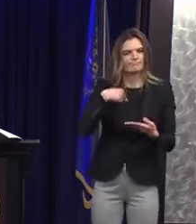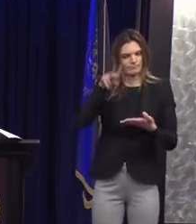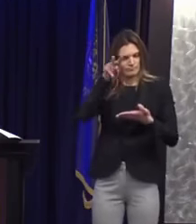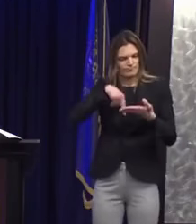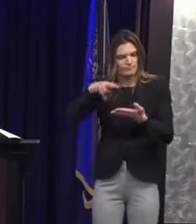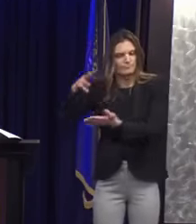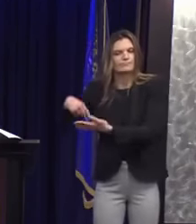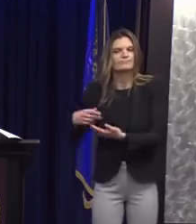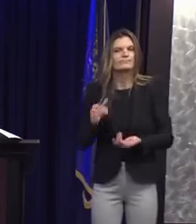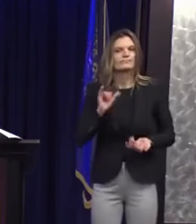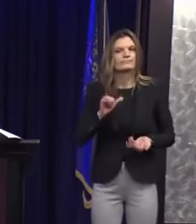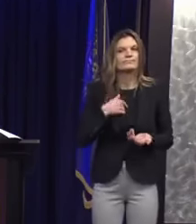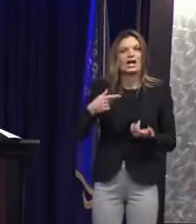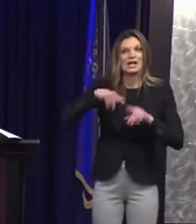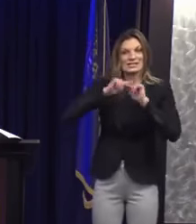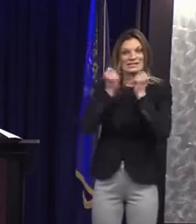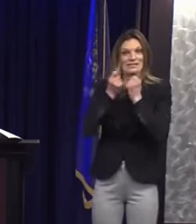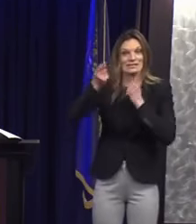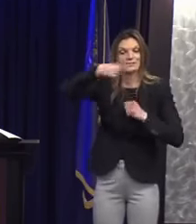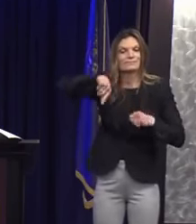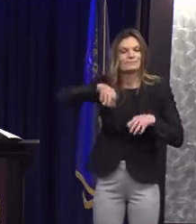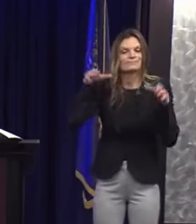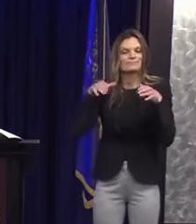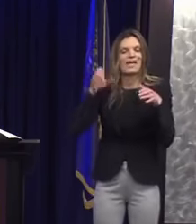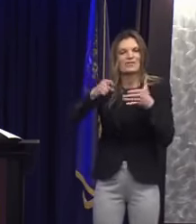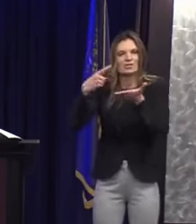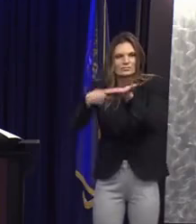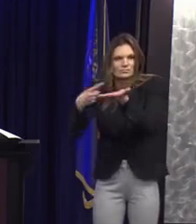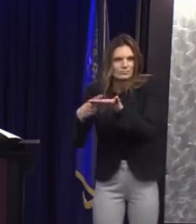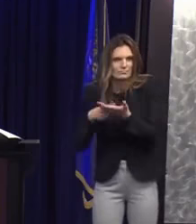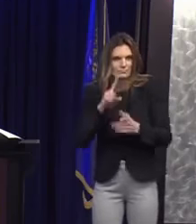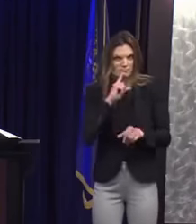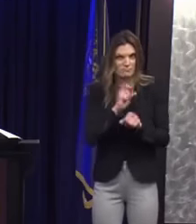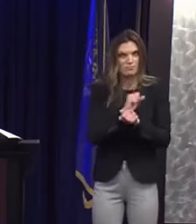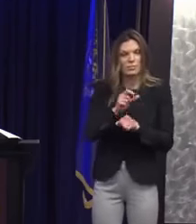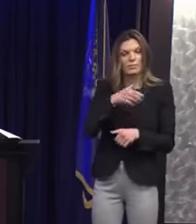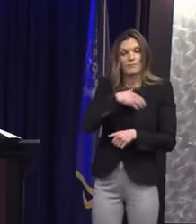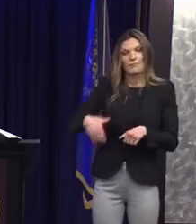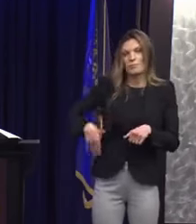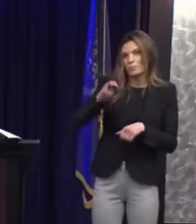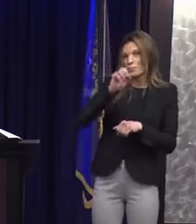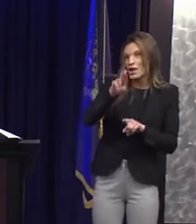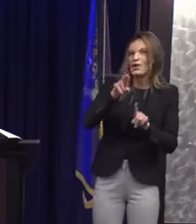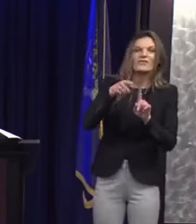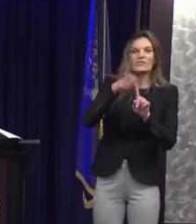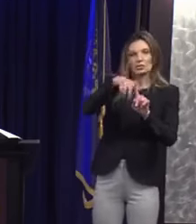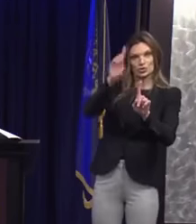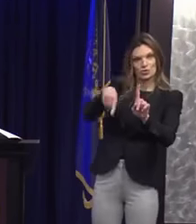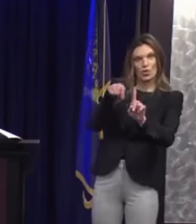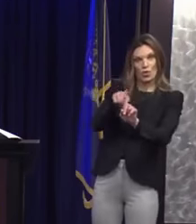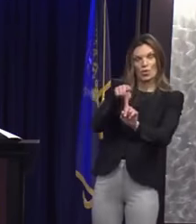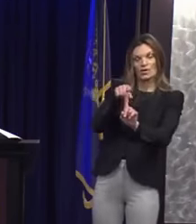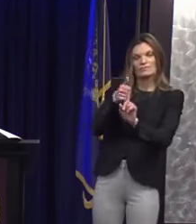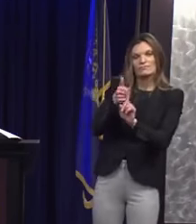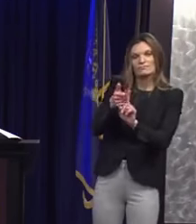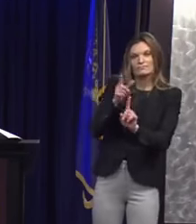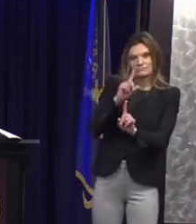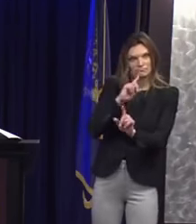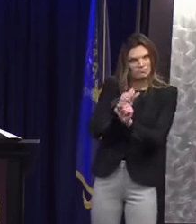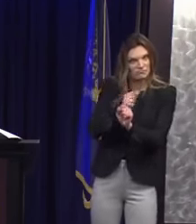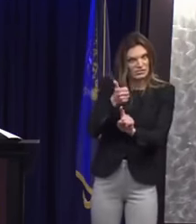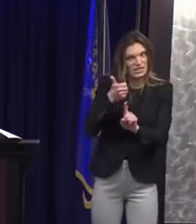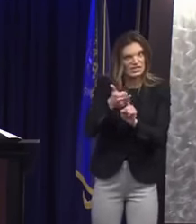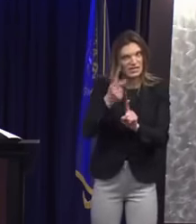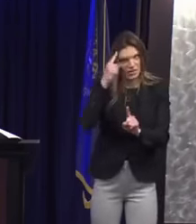criminal conduct associated with the mayor of Detroit specifying Make Your Date as a